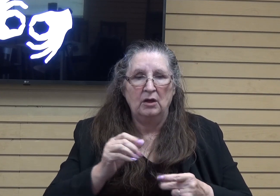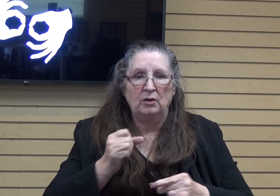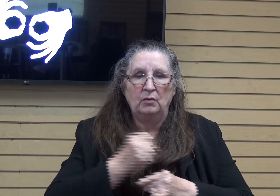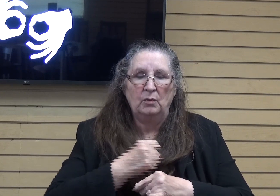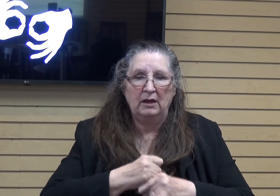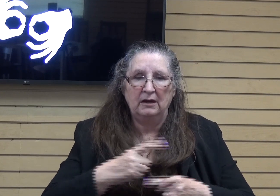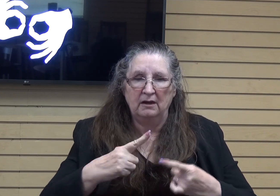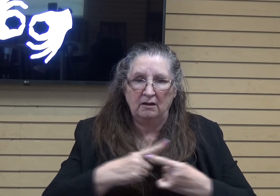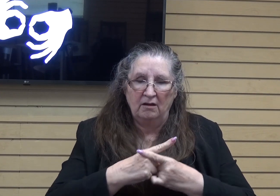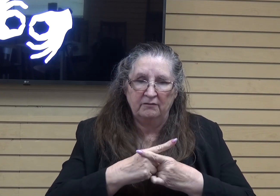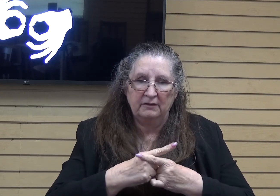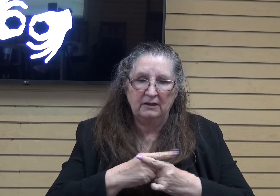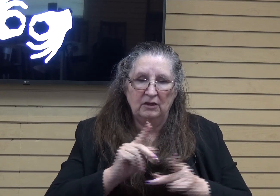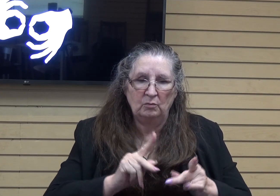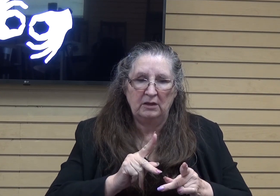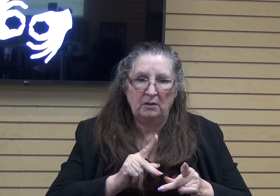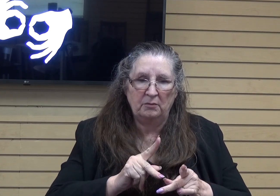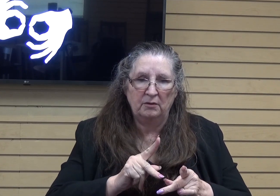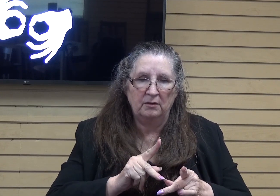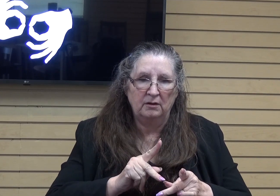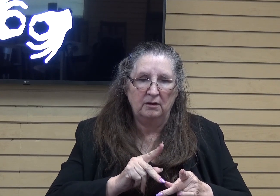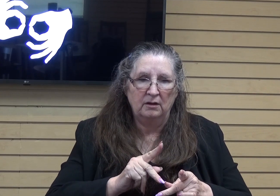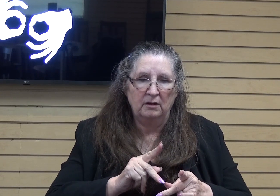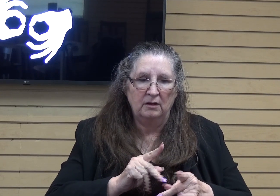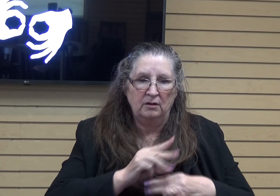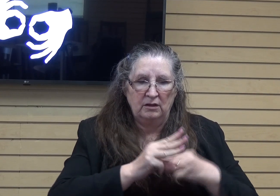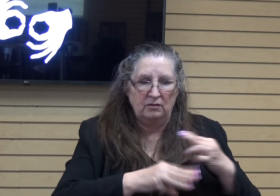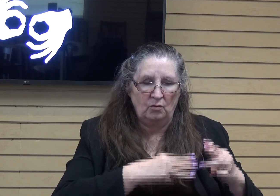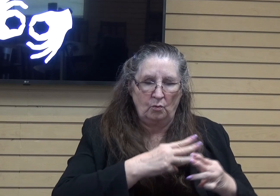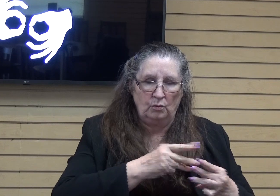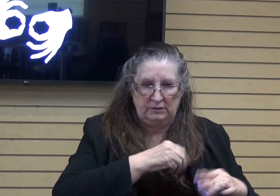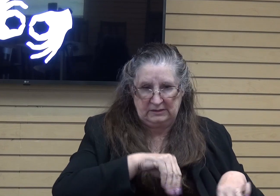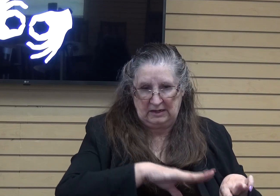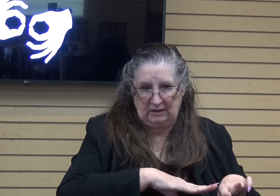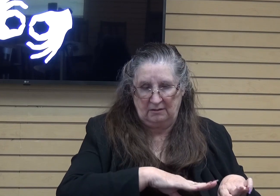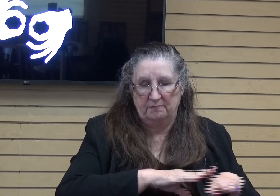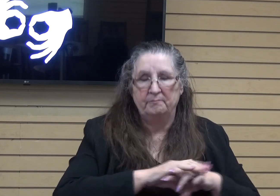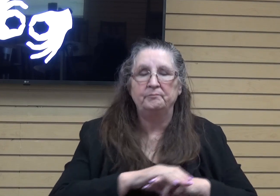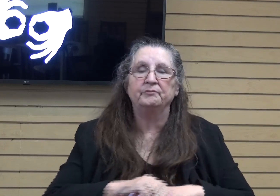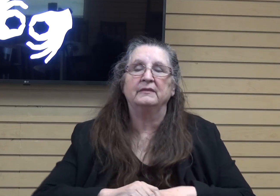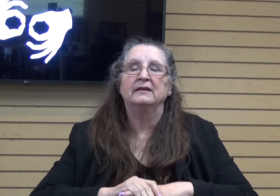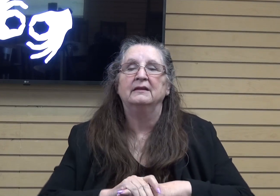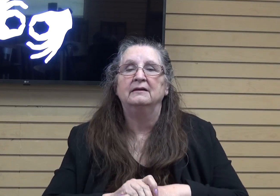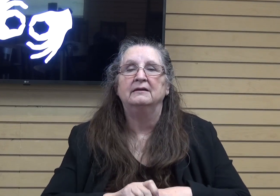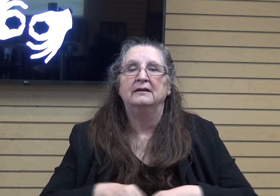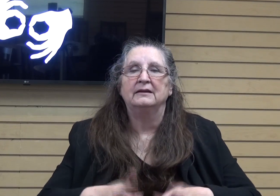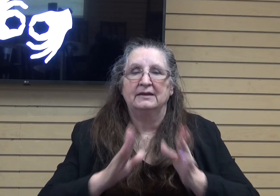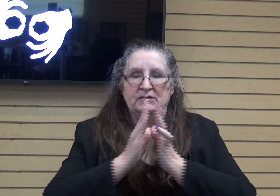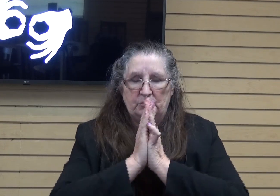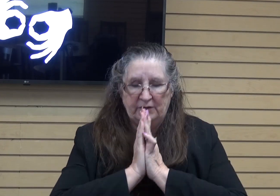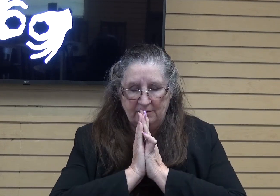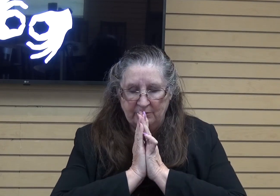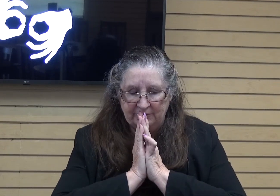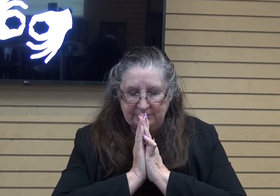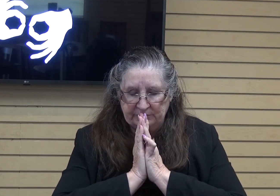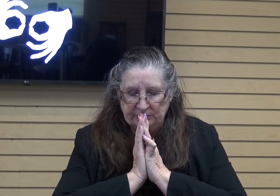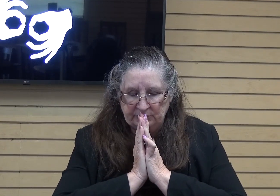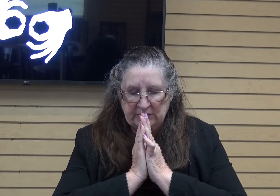in those adhering to the world's kingdom. So let's pray. Lord, I just